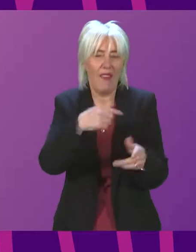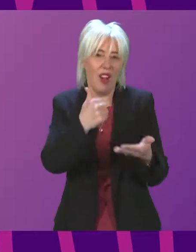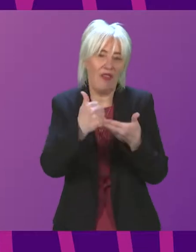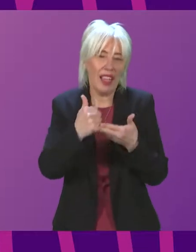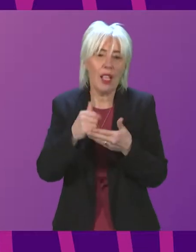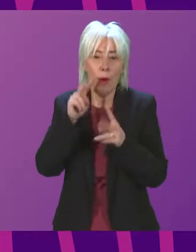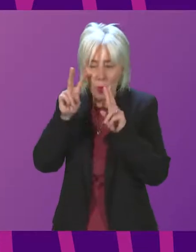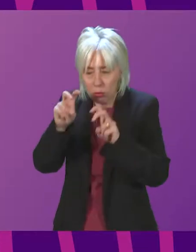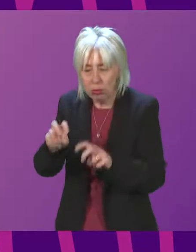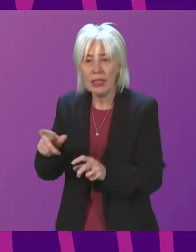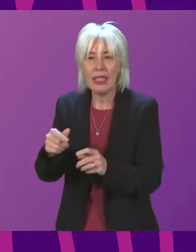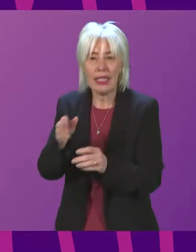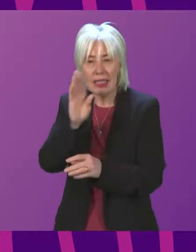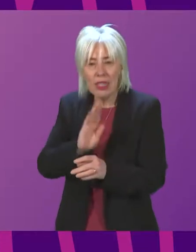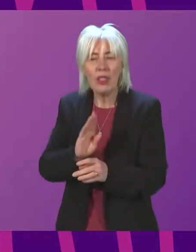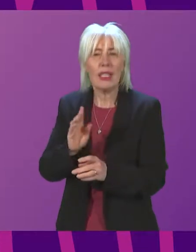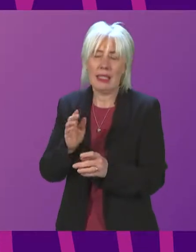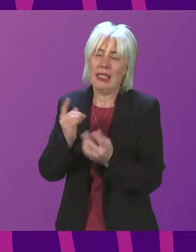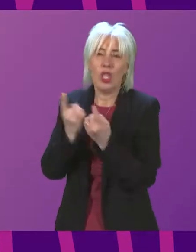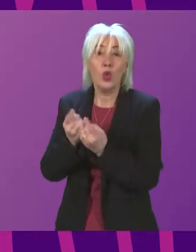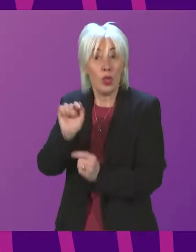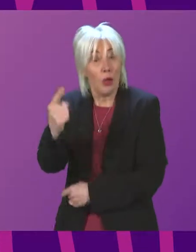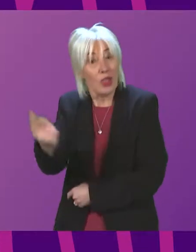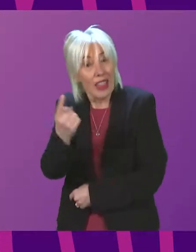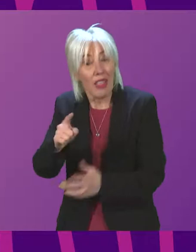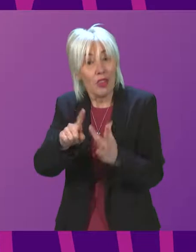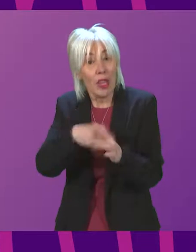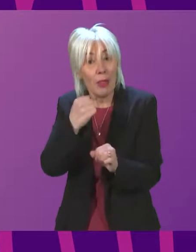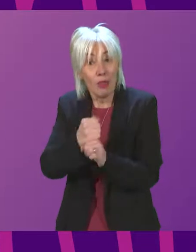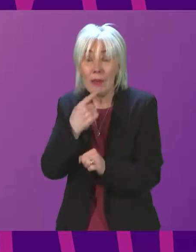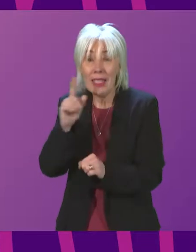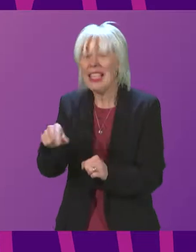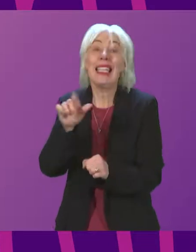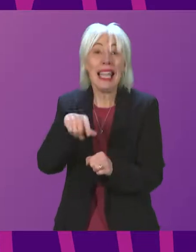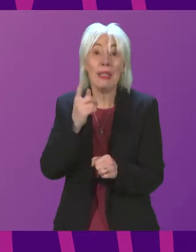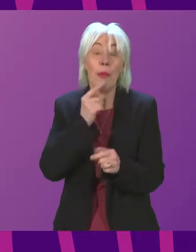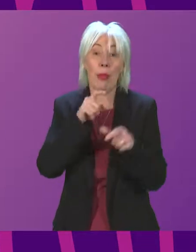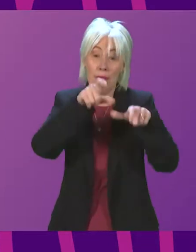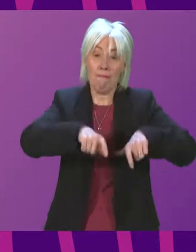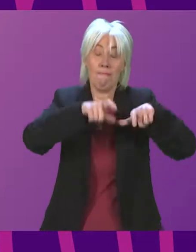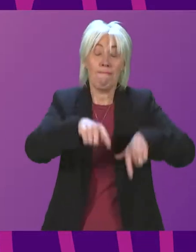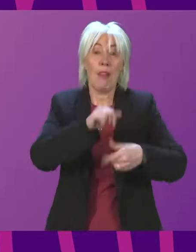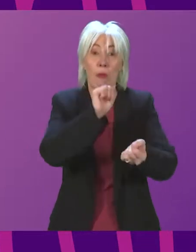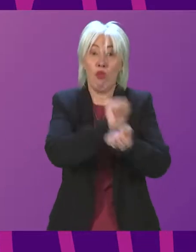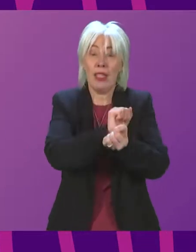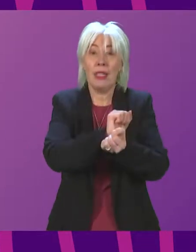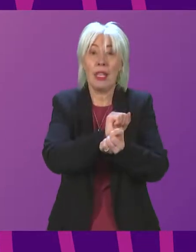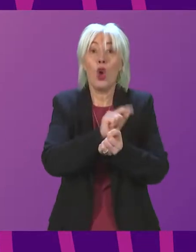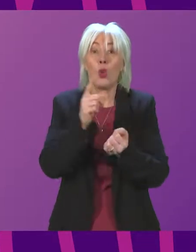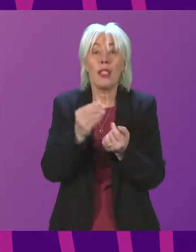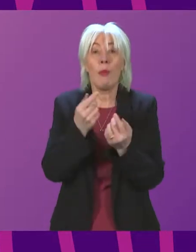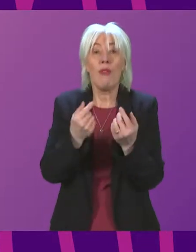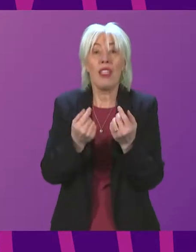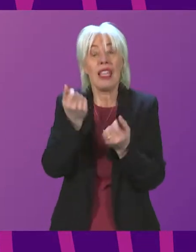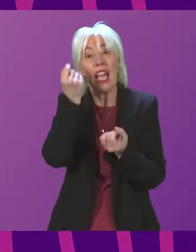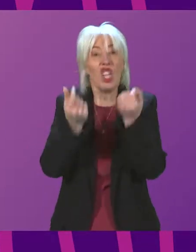the issues which the Conservatives, Jamie Green himself, has raised the issue, quite rightly, of remand in our prisons. And that's what the initiatives that we are taking forward, which are